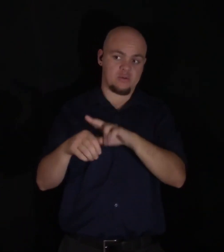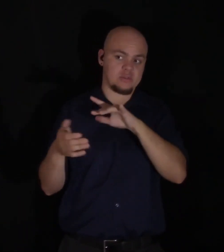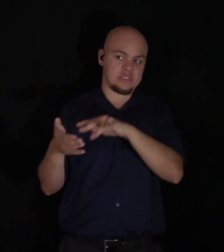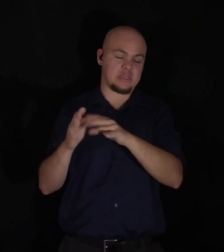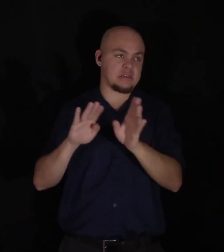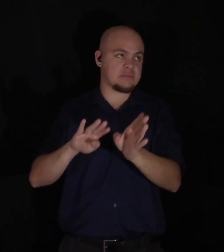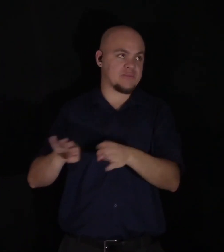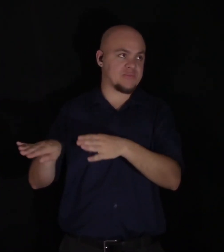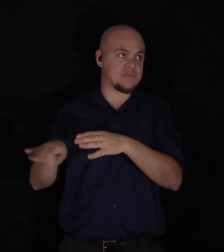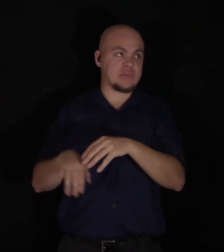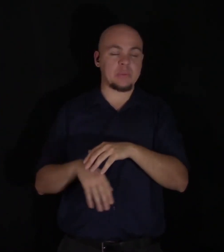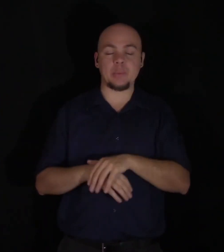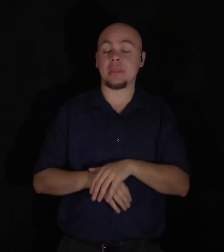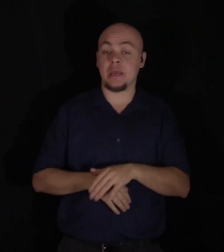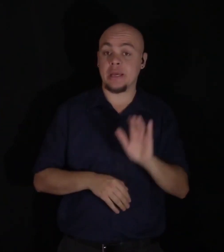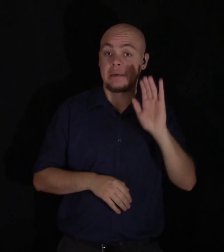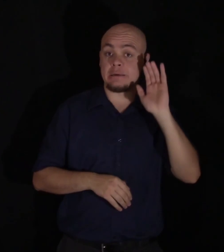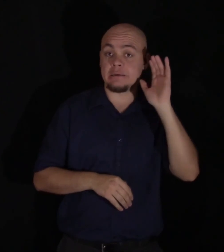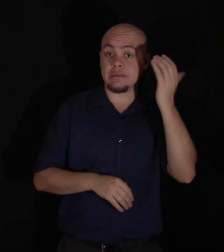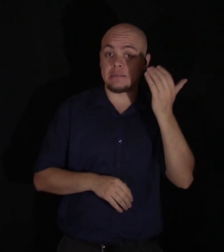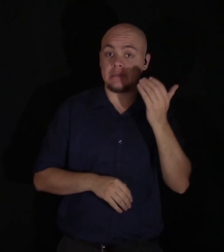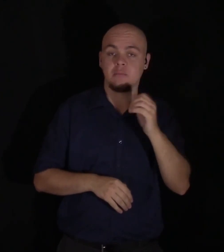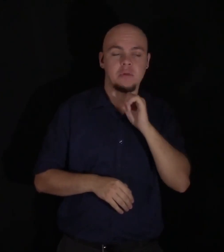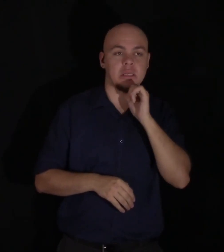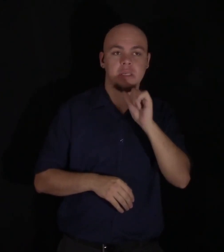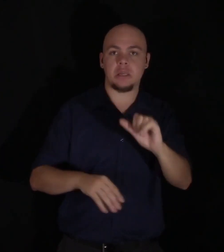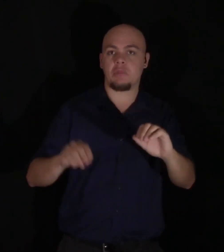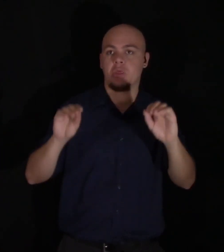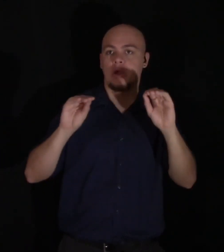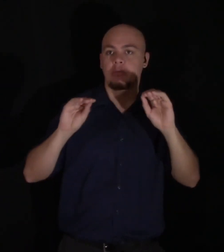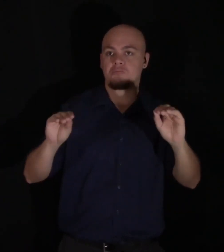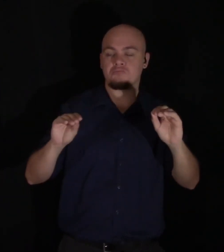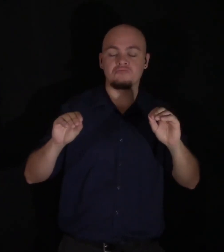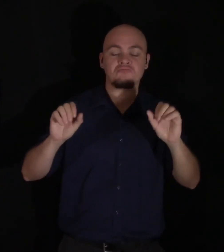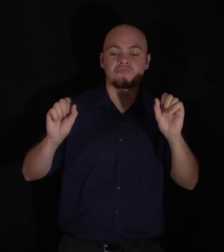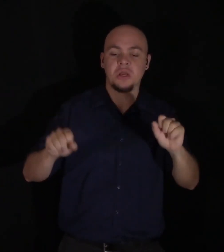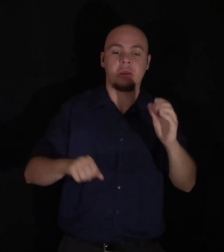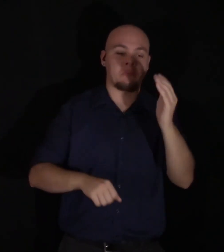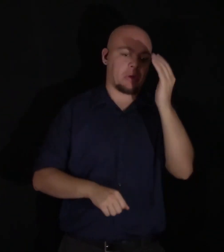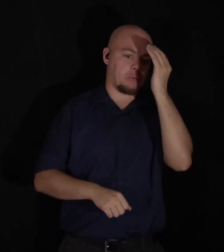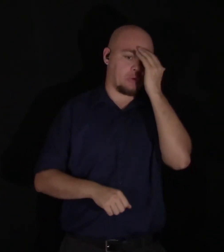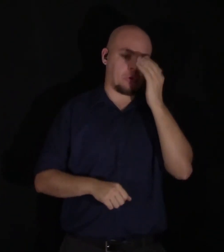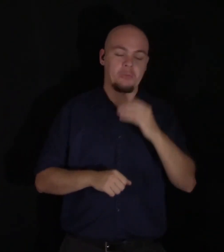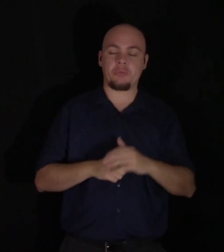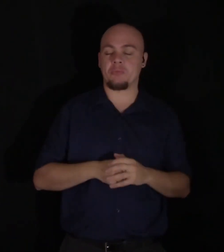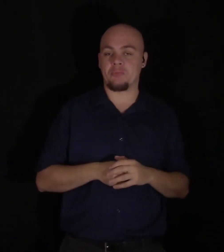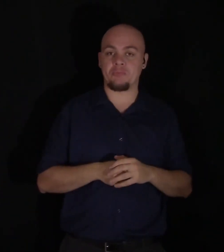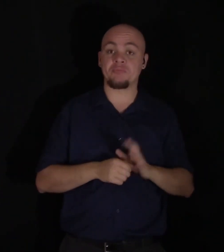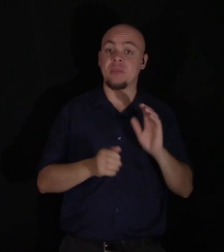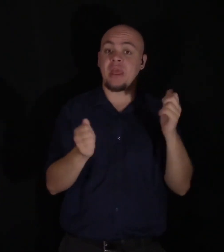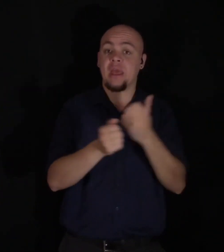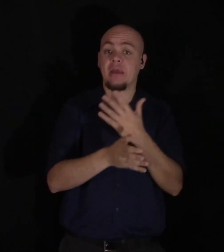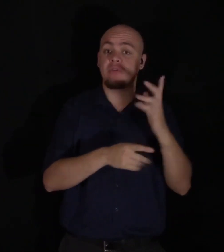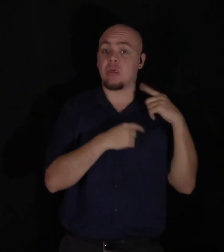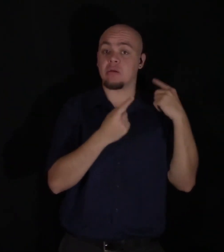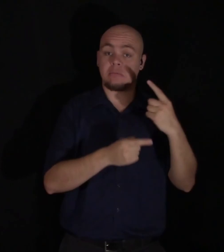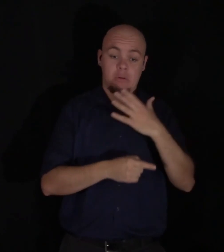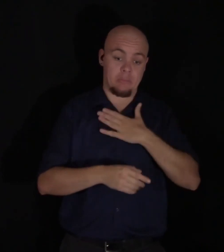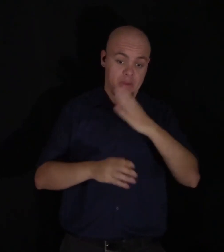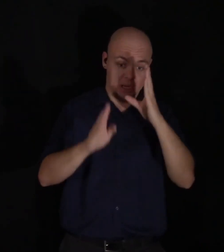seems to me as if nothing would or could ever be known. All that had so long engaged my attention suddenly